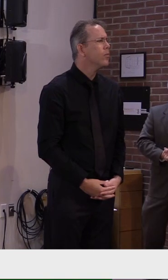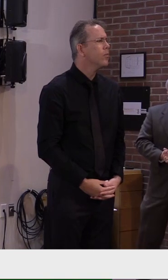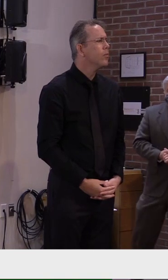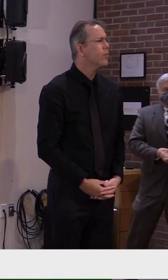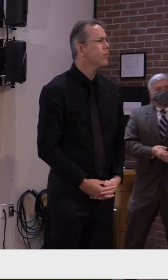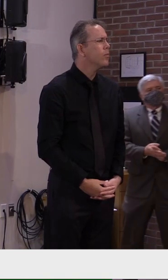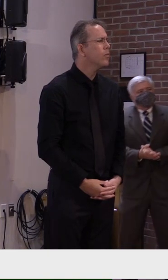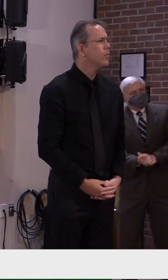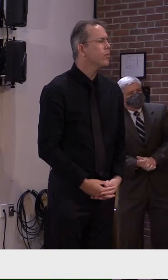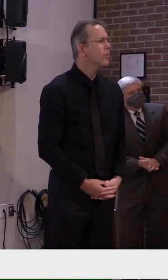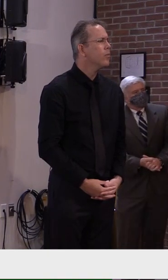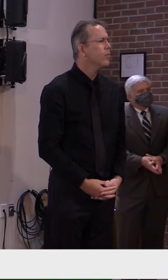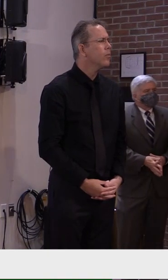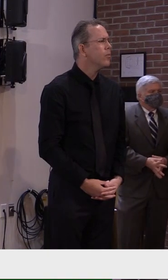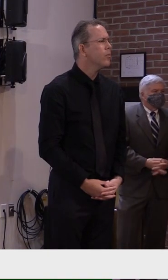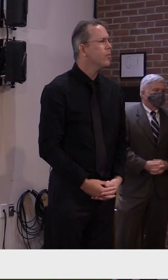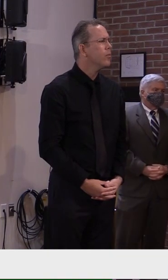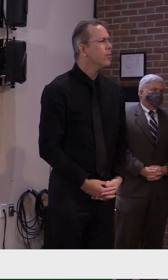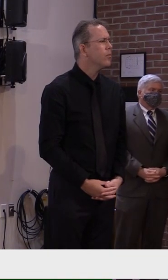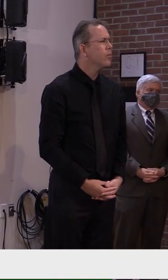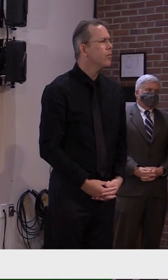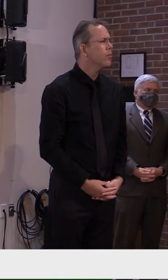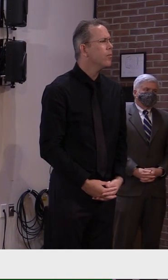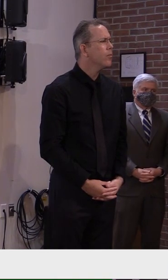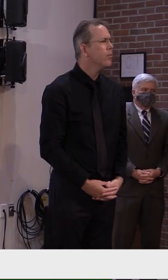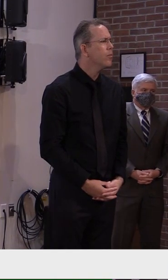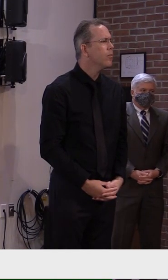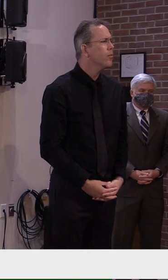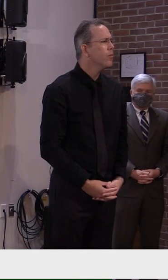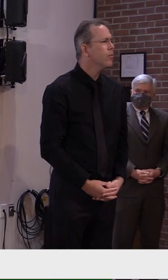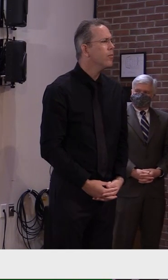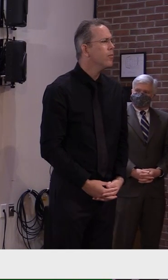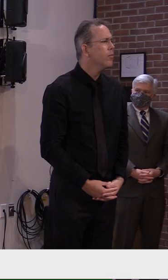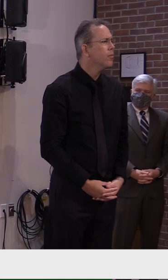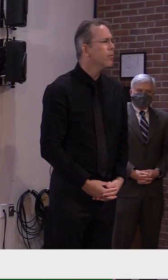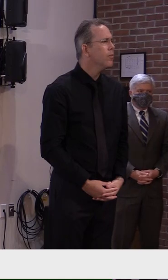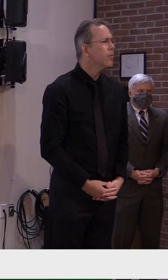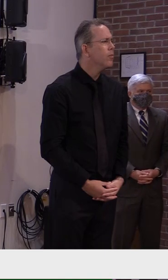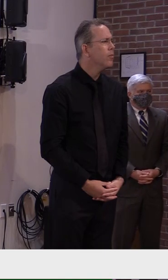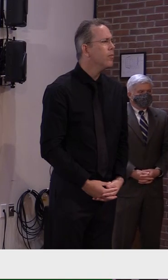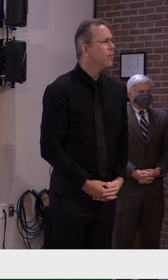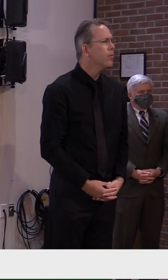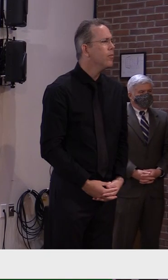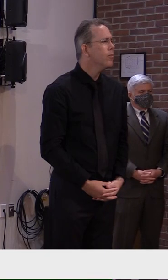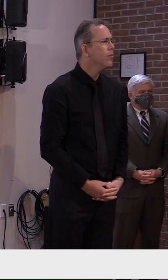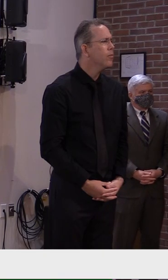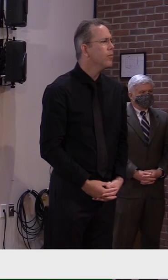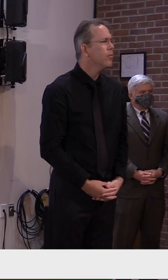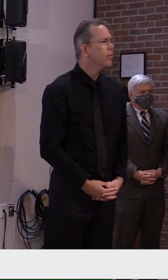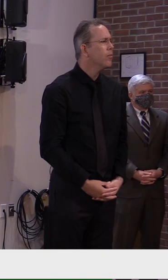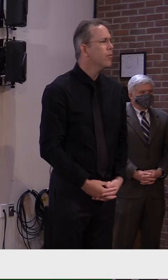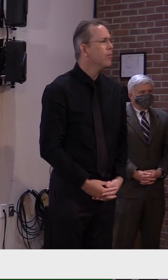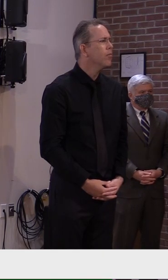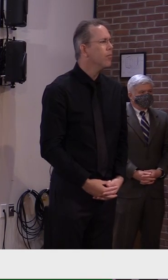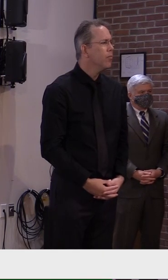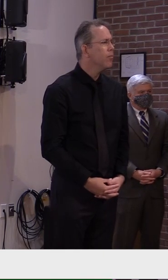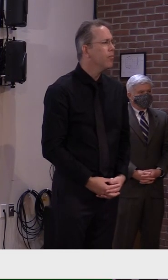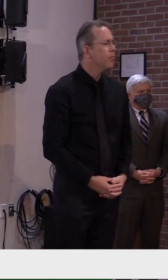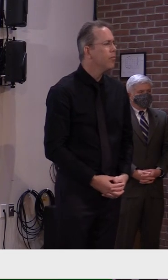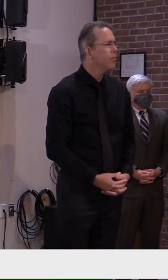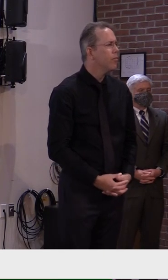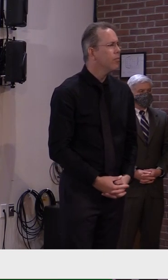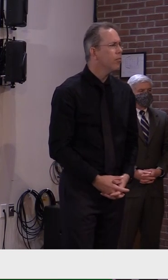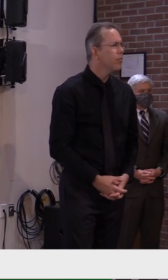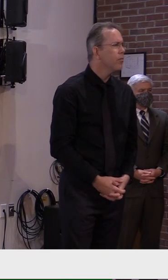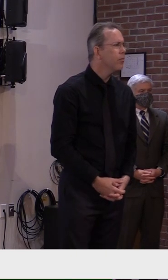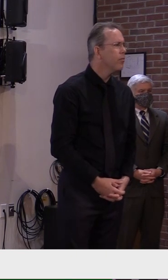people feel like we just stepped into a time machine and went back to April in some regards. Does the, when does the curve and thinking about